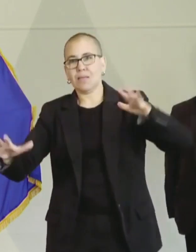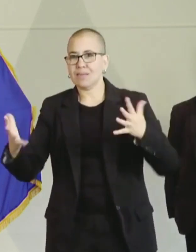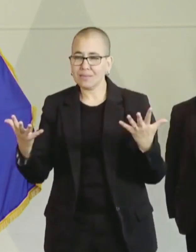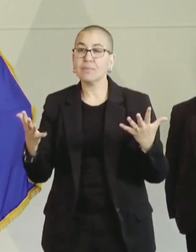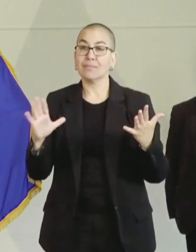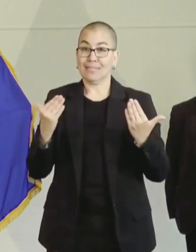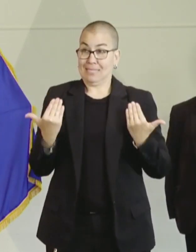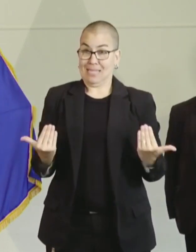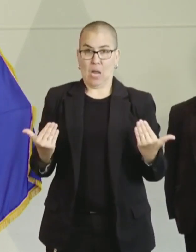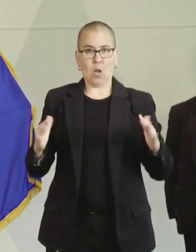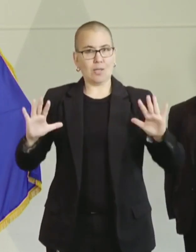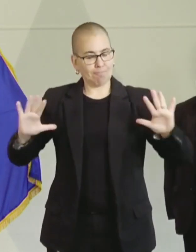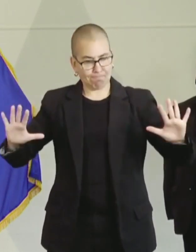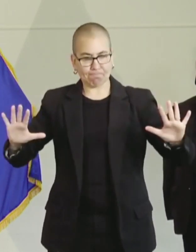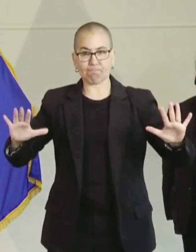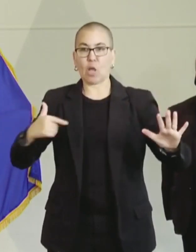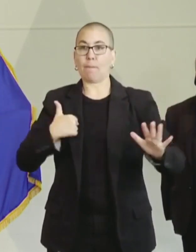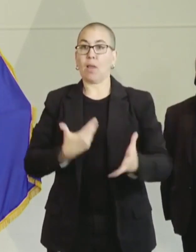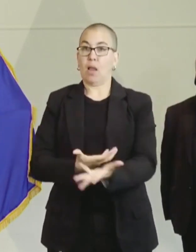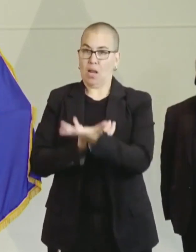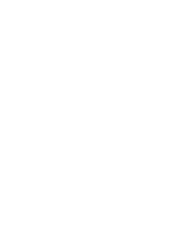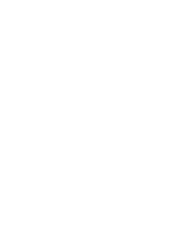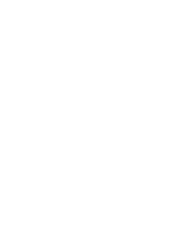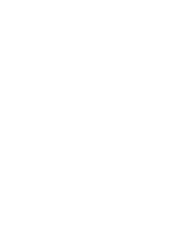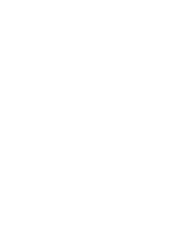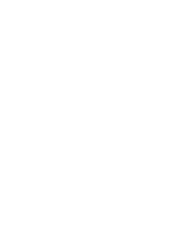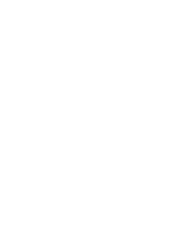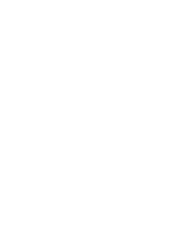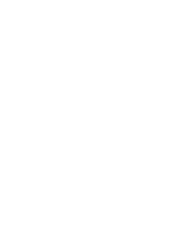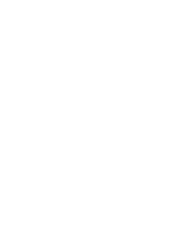that the plan we put together today to restore this order.